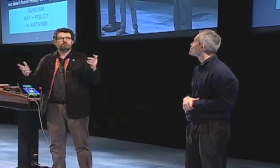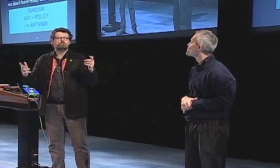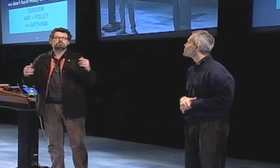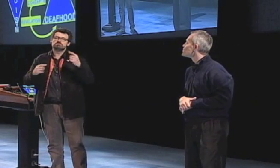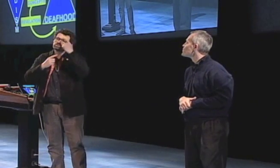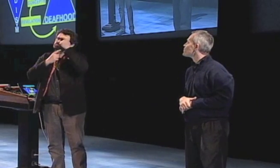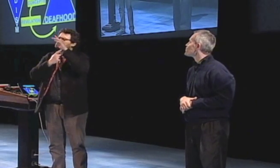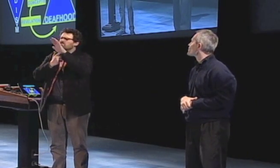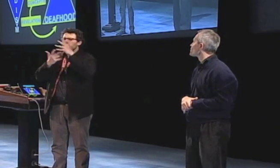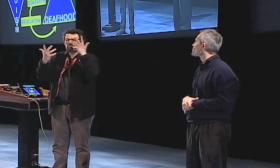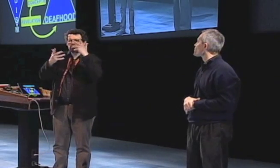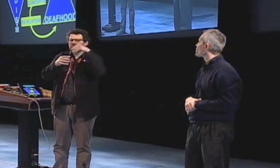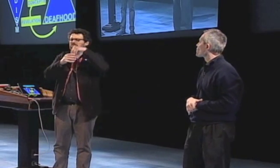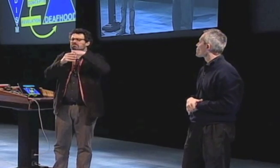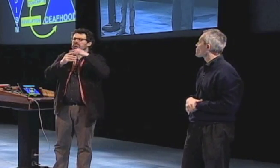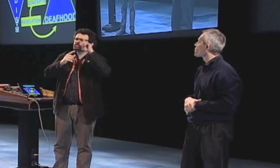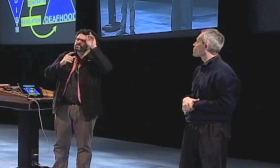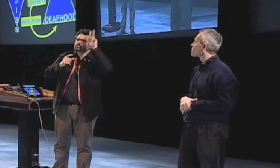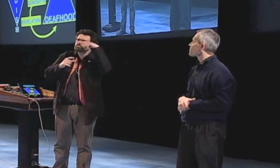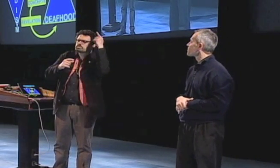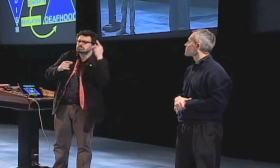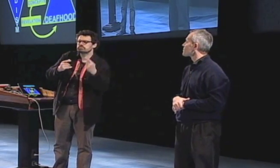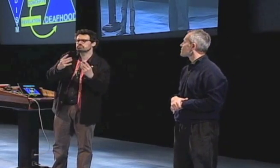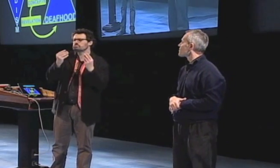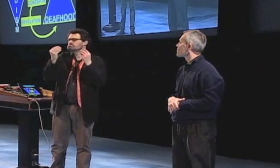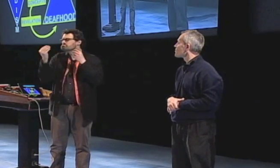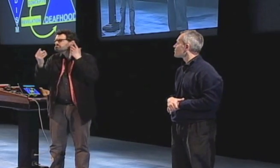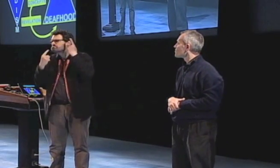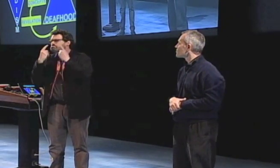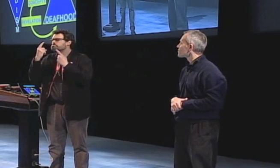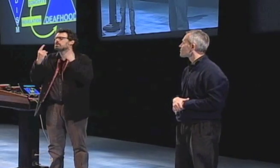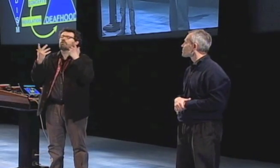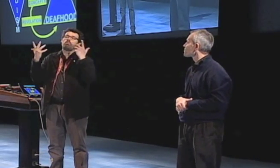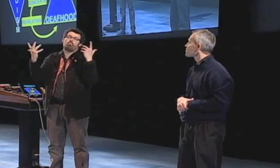but art has a soft genuineness that we like to blend between the two